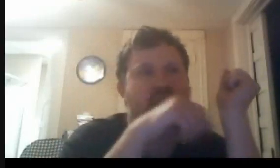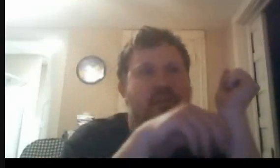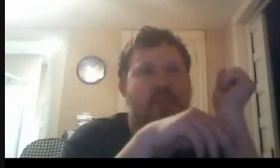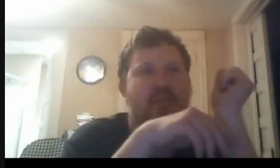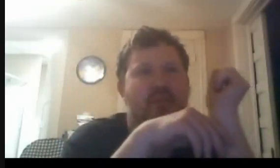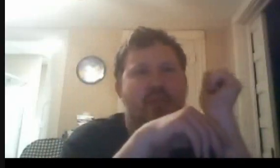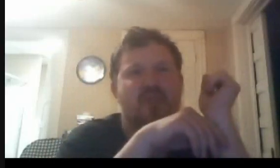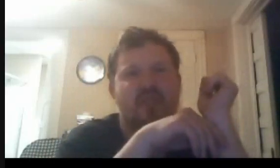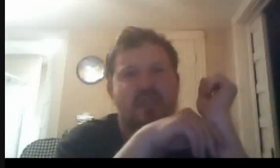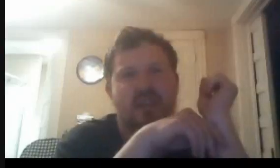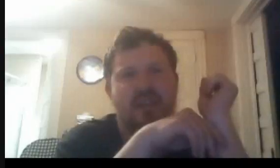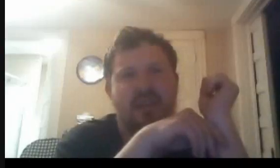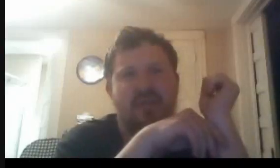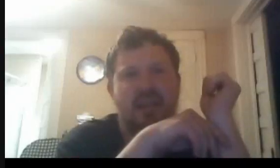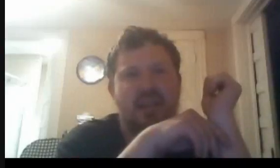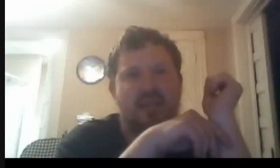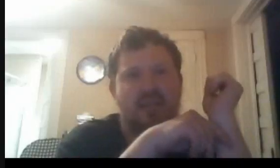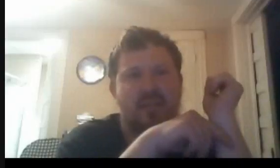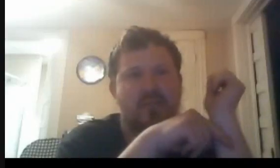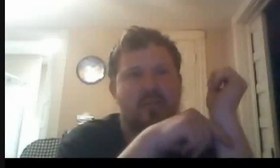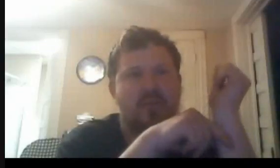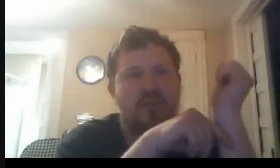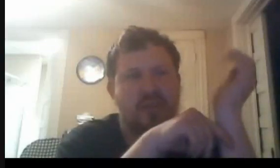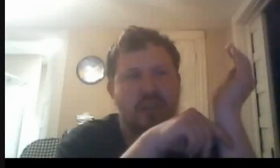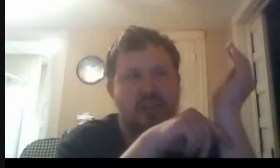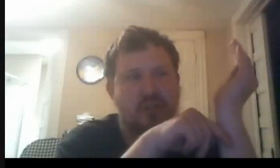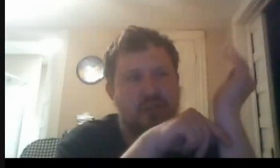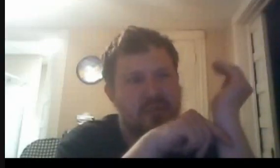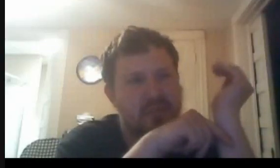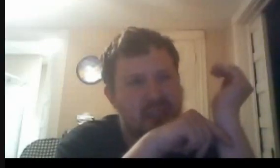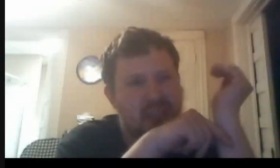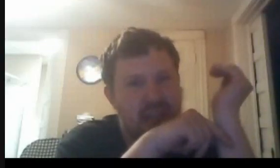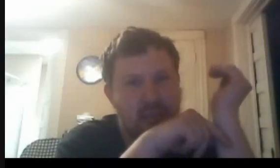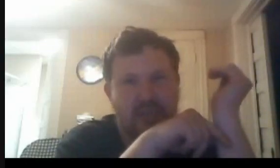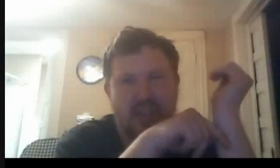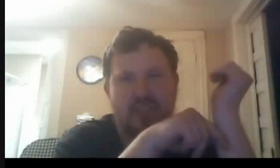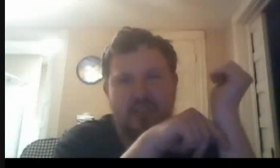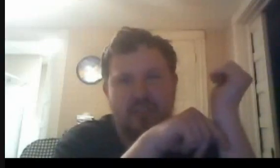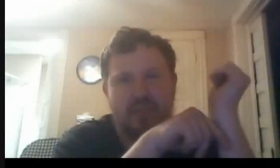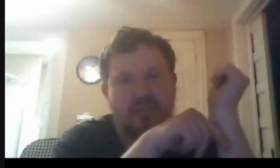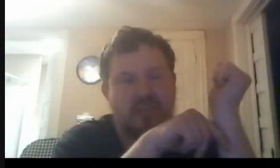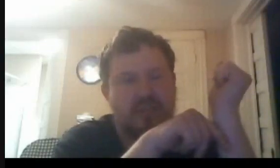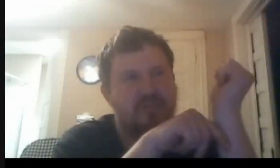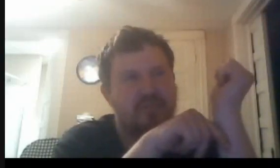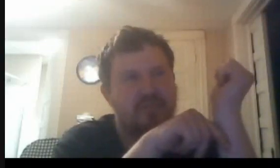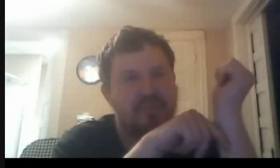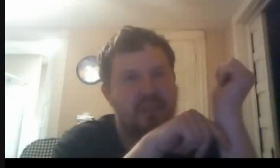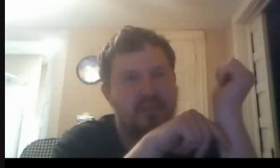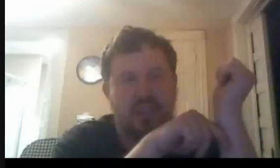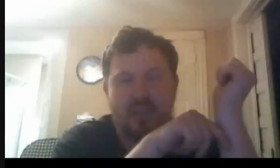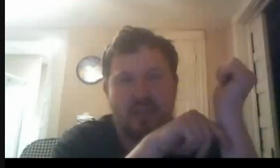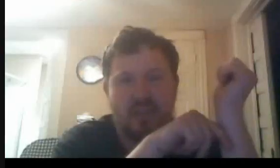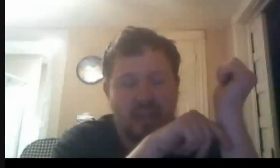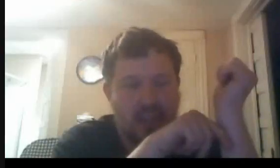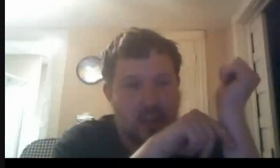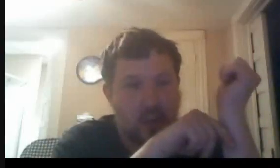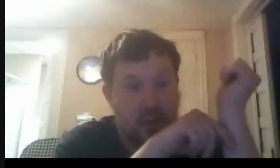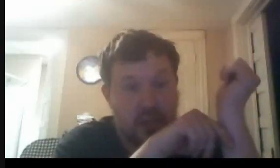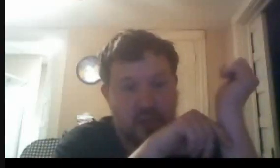back around 1995, and for a few years later, I was a big fan of Goosebumps. The first time I heard a Goosebumps